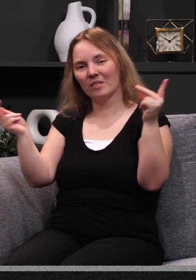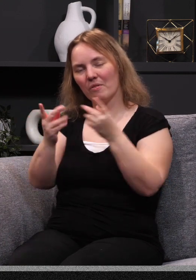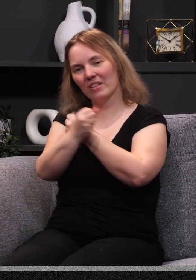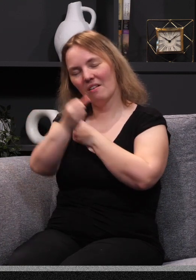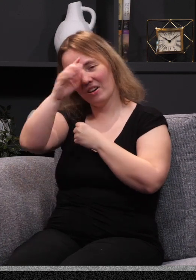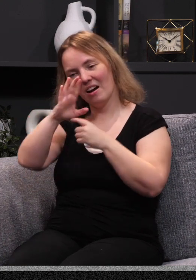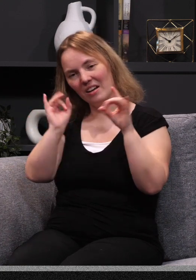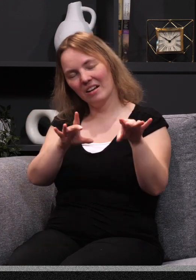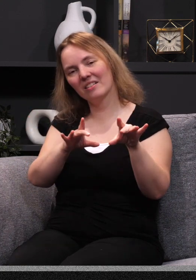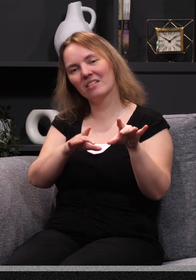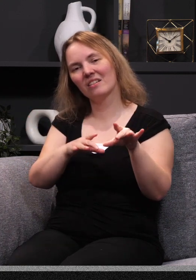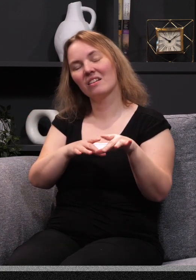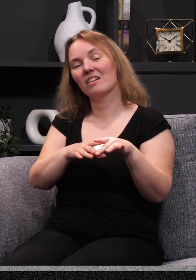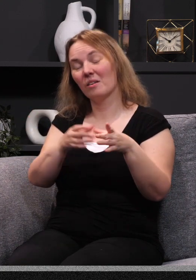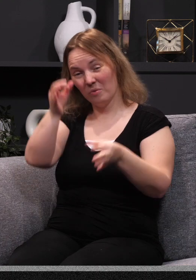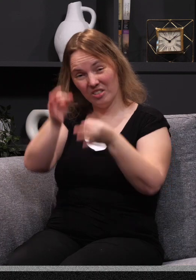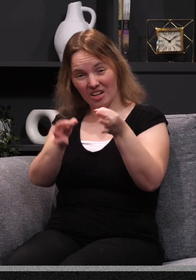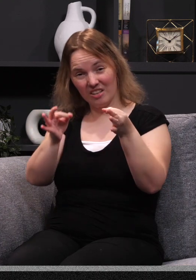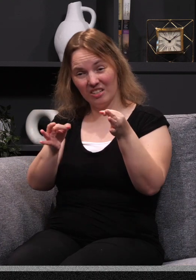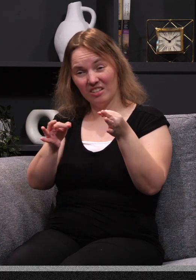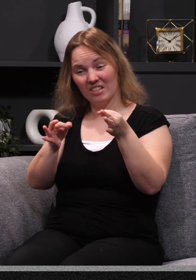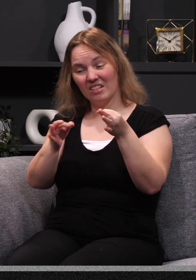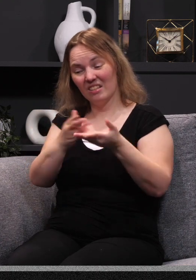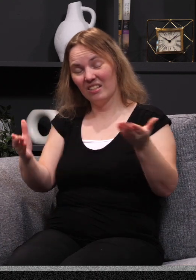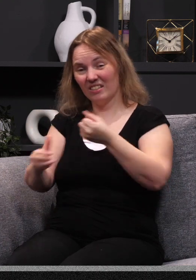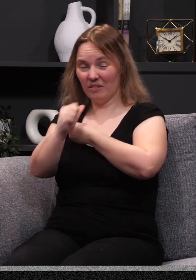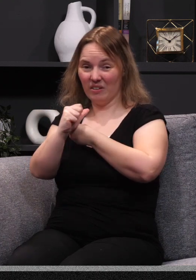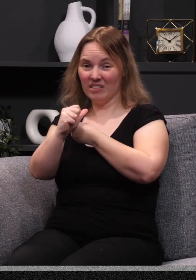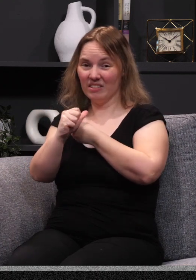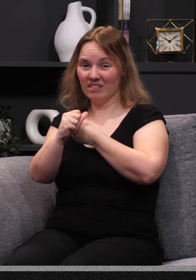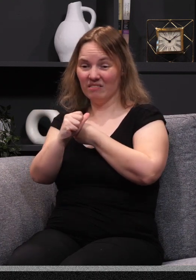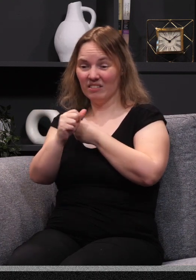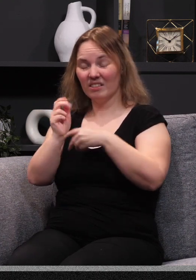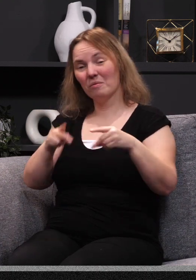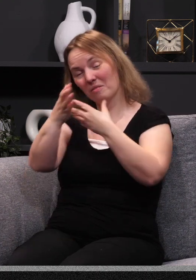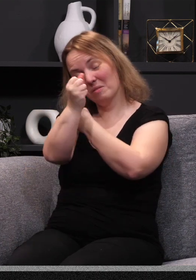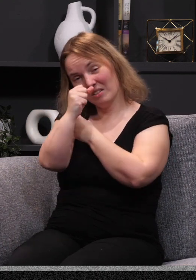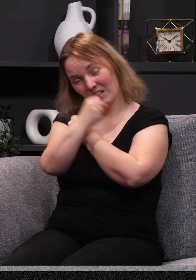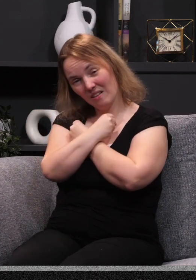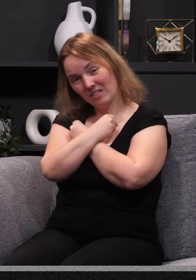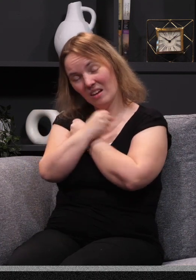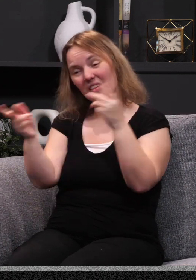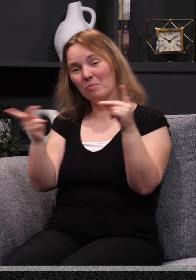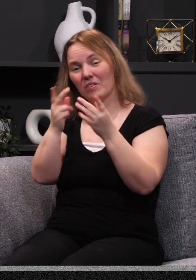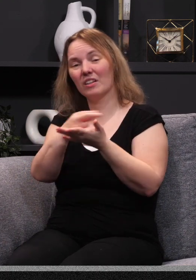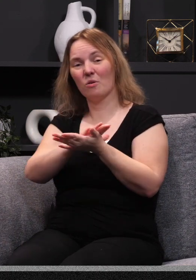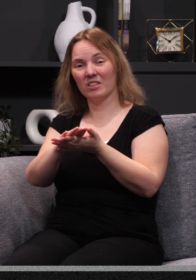God hates and will judge those things that threaten those whom he loves. But as